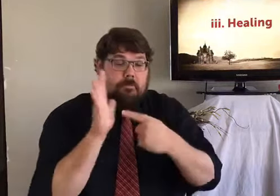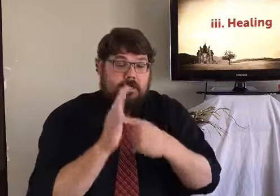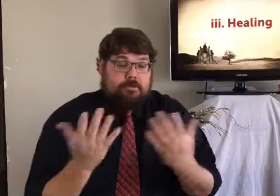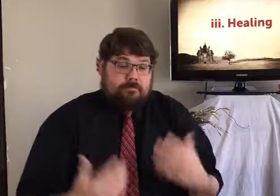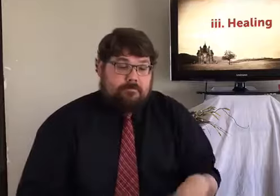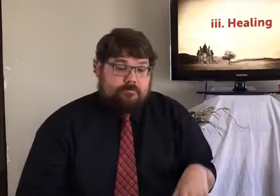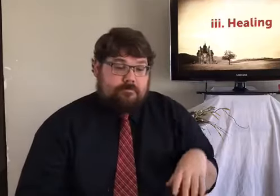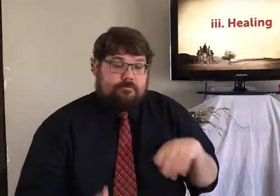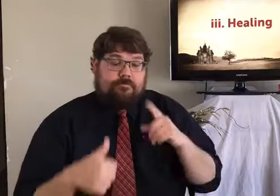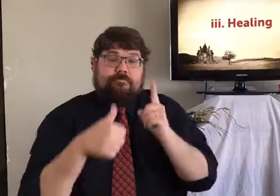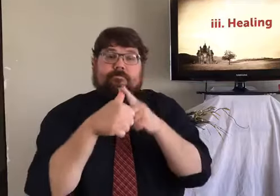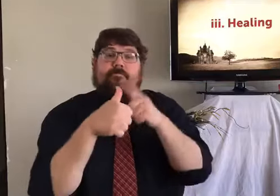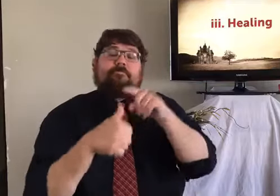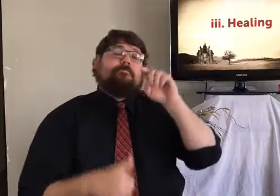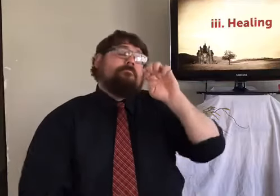In the Bible, I'll show two examples.